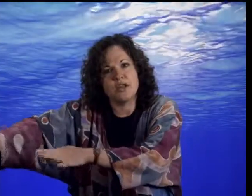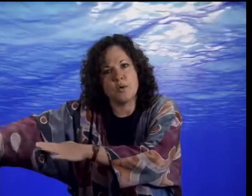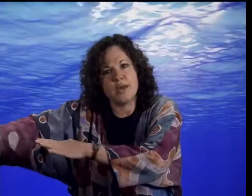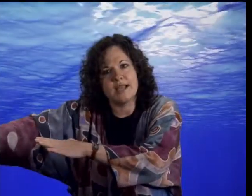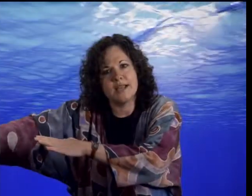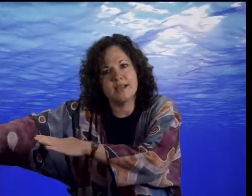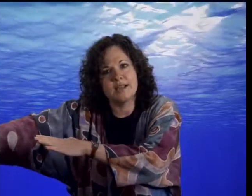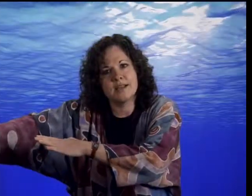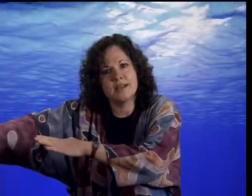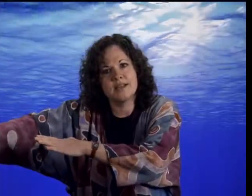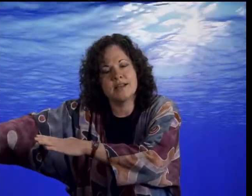away.